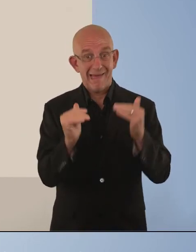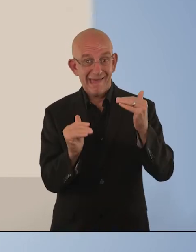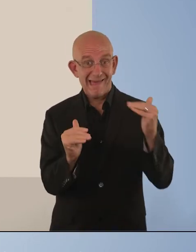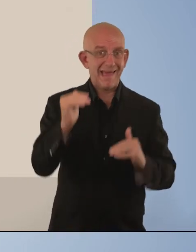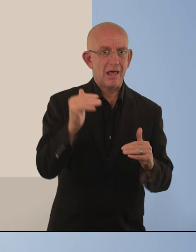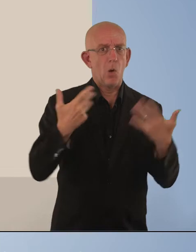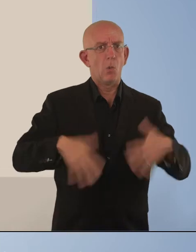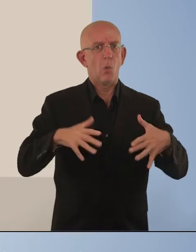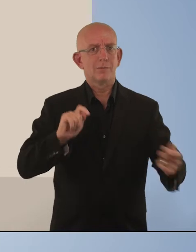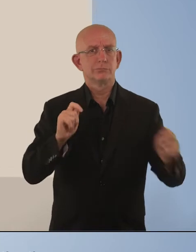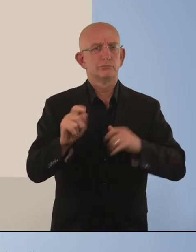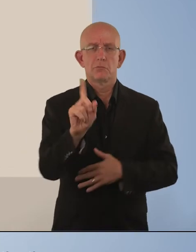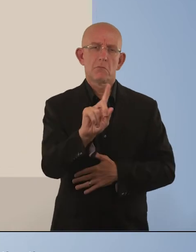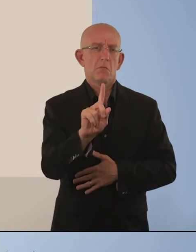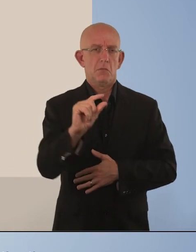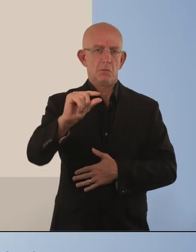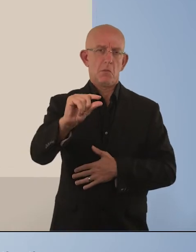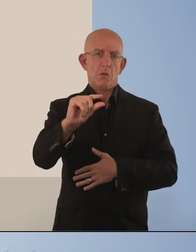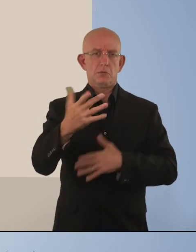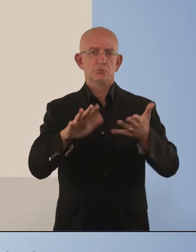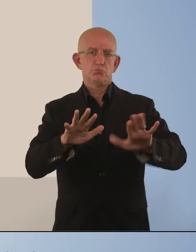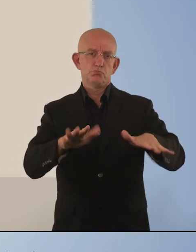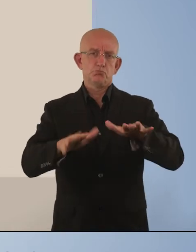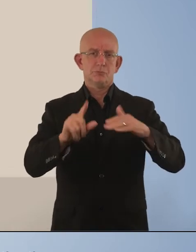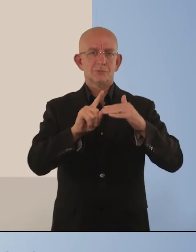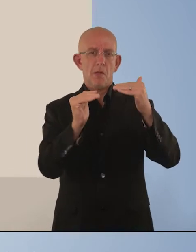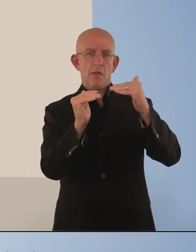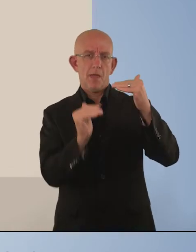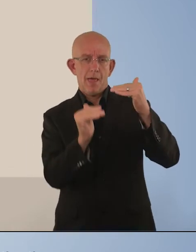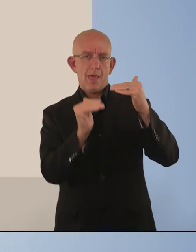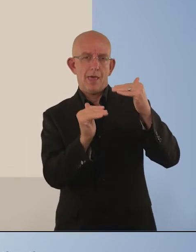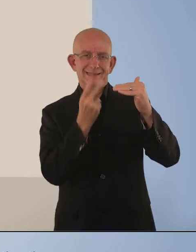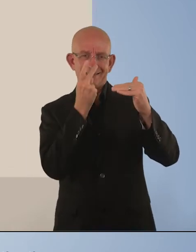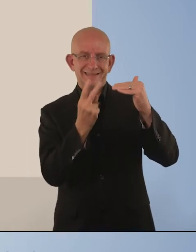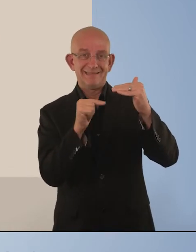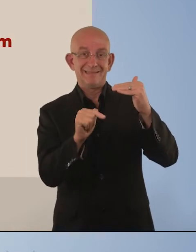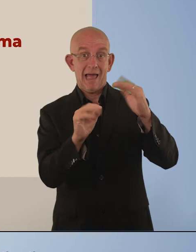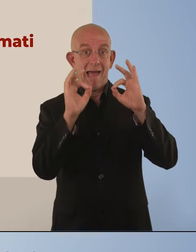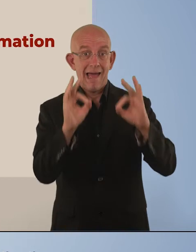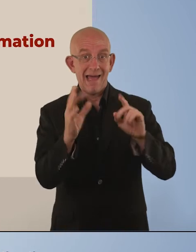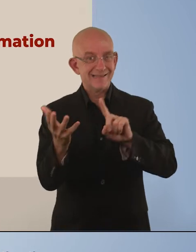by very much. There will be a small underestimation of the disability gap in the outcome.